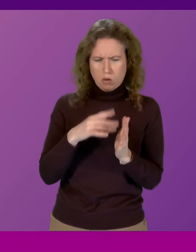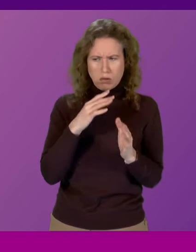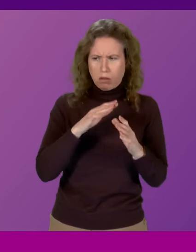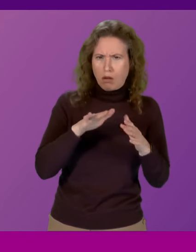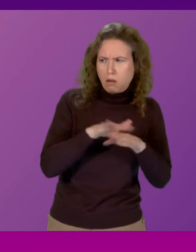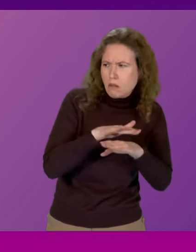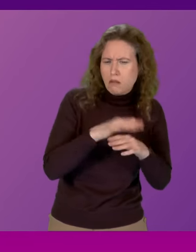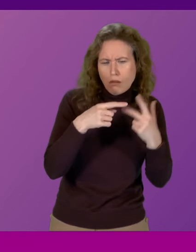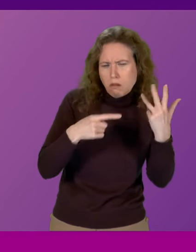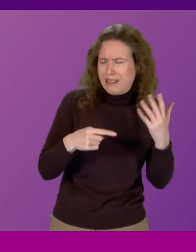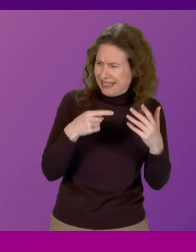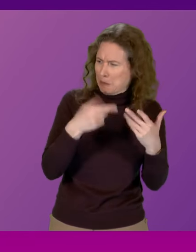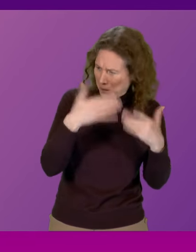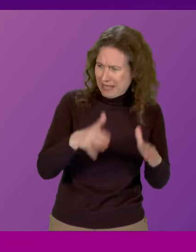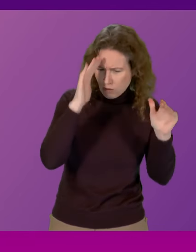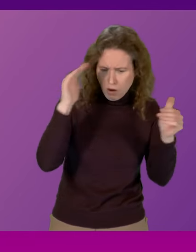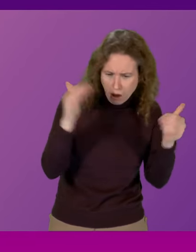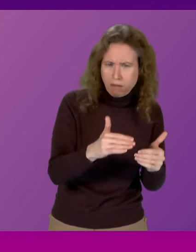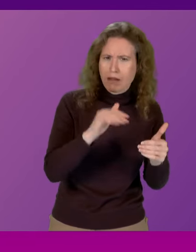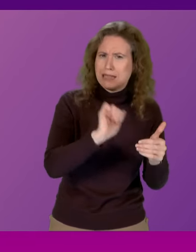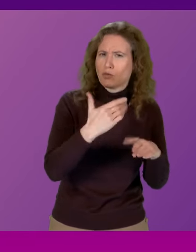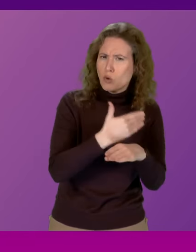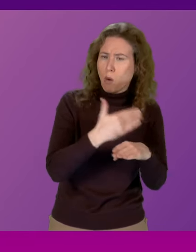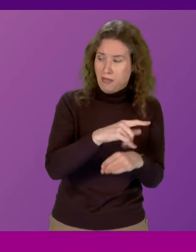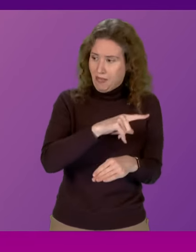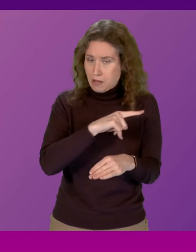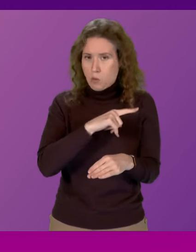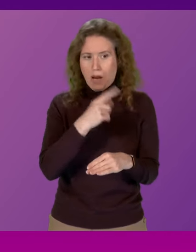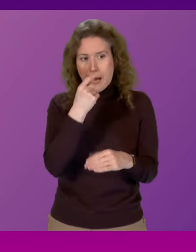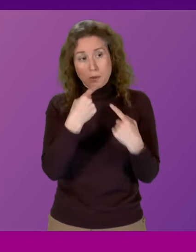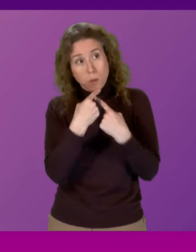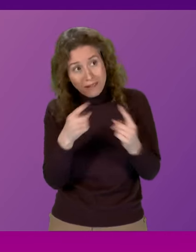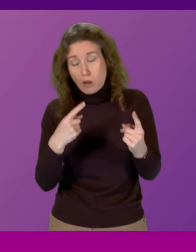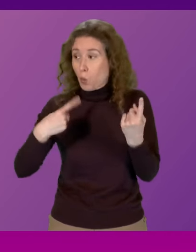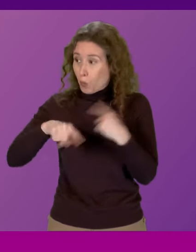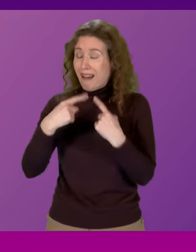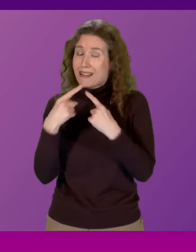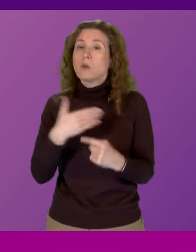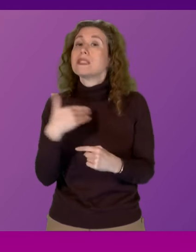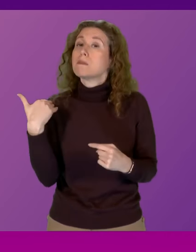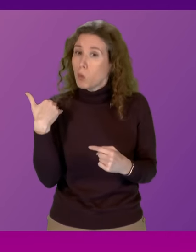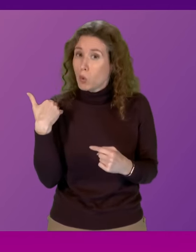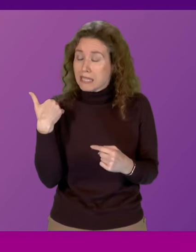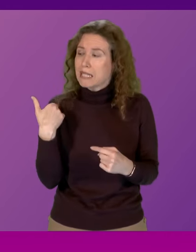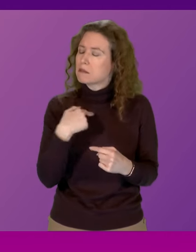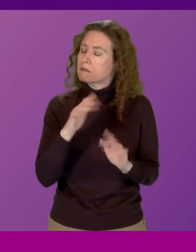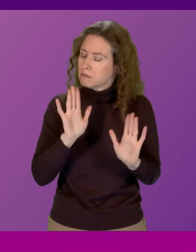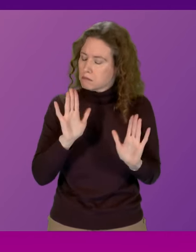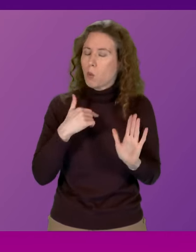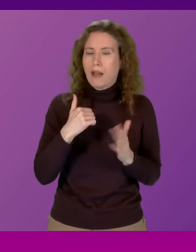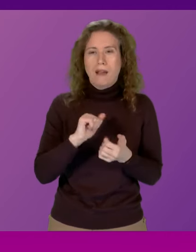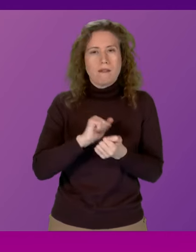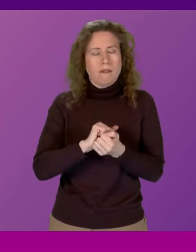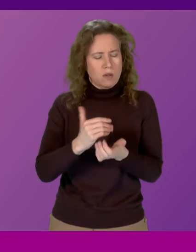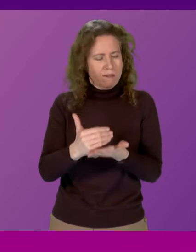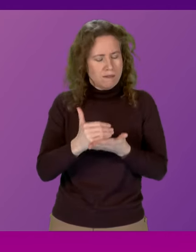than concentrating on the job at hand. That's why he was able to announce, and we were able to announce this morning, of course, that we've secured the future